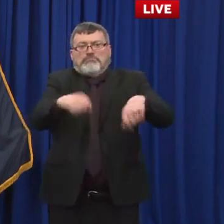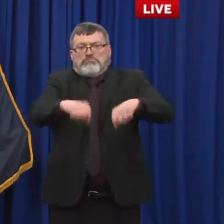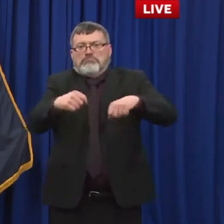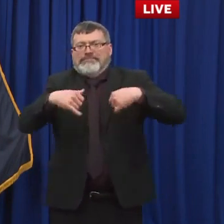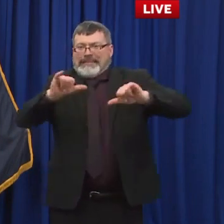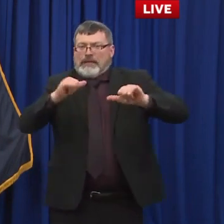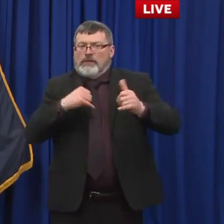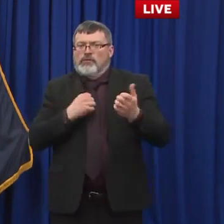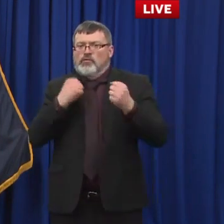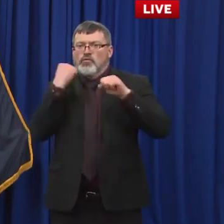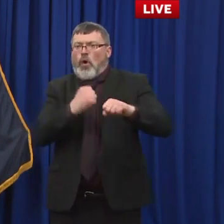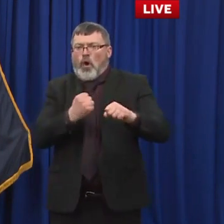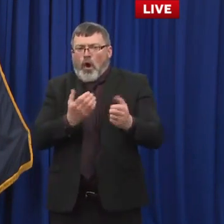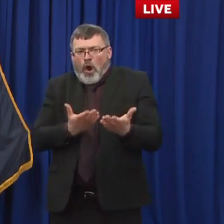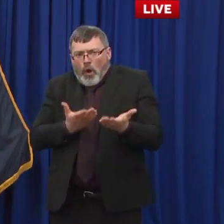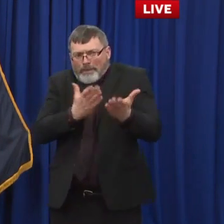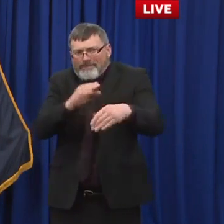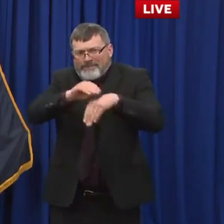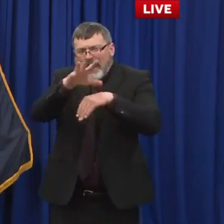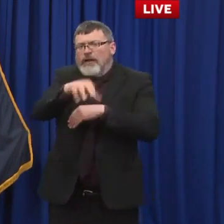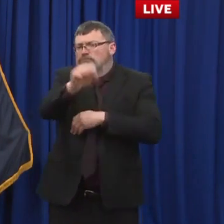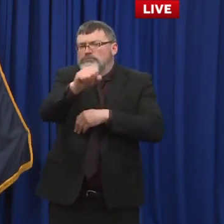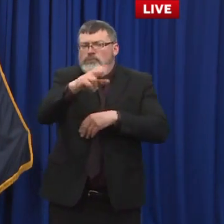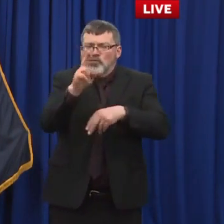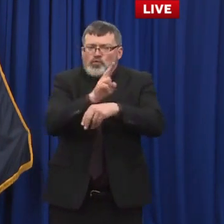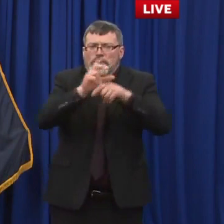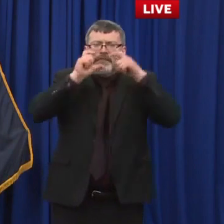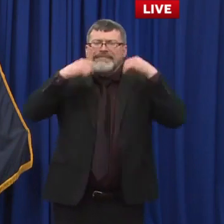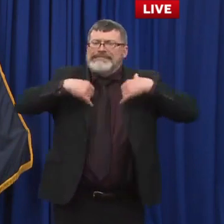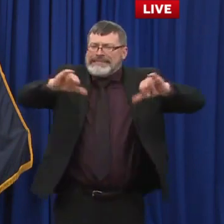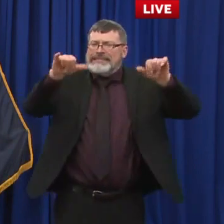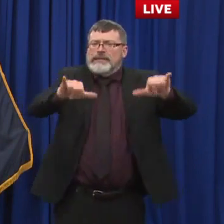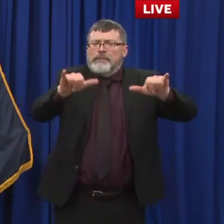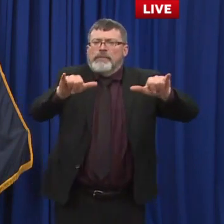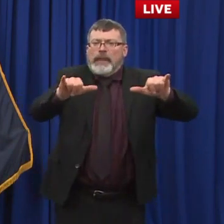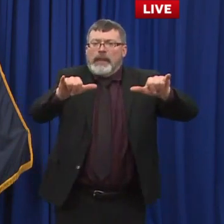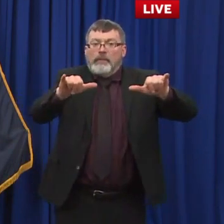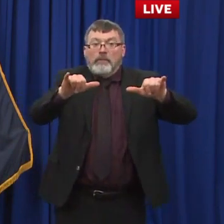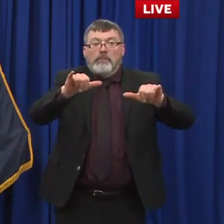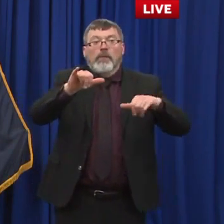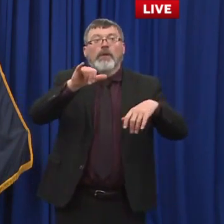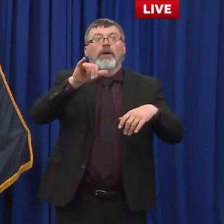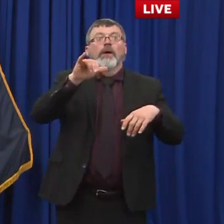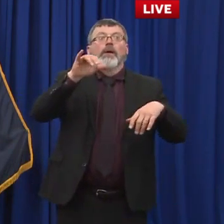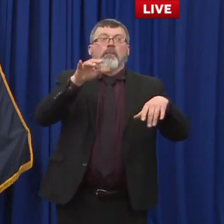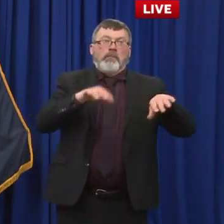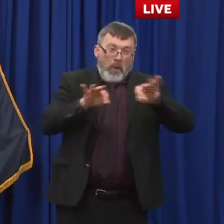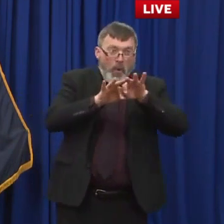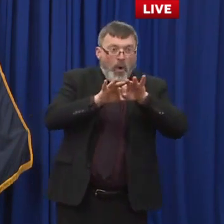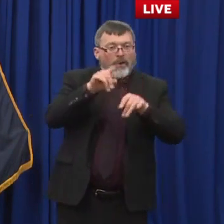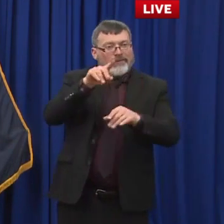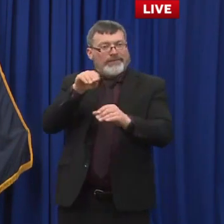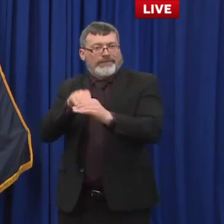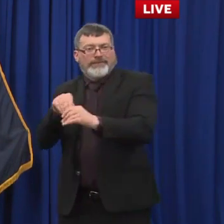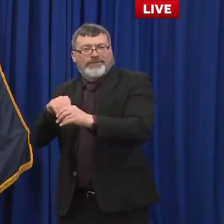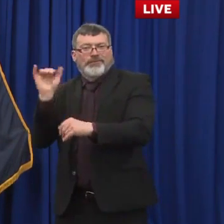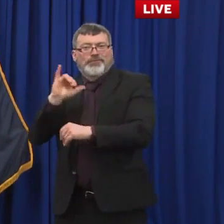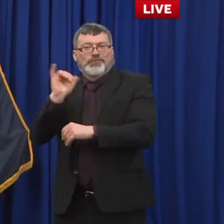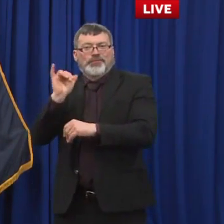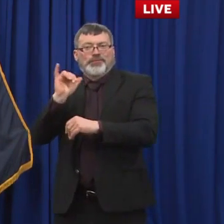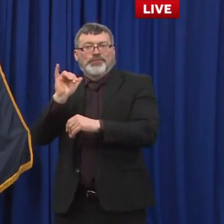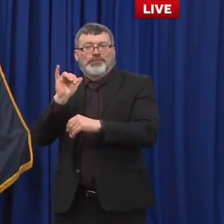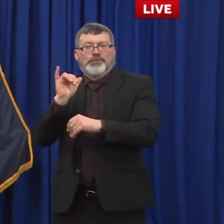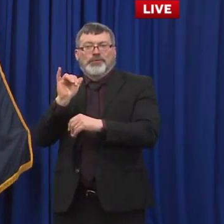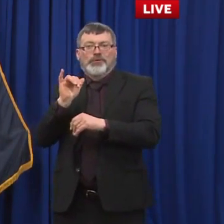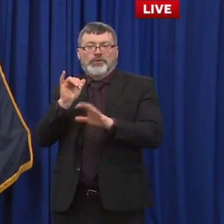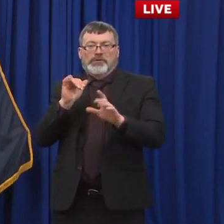One of the challenges during this pandemic is how to get people to change their behaviors, right? A lot